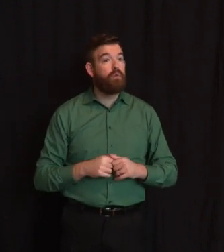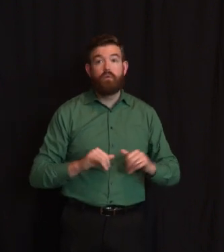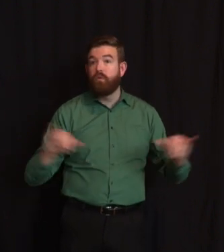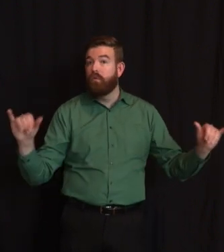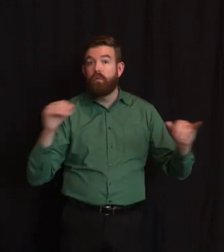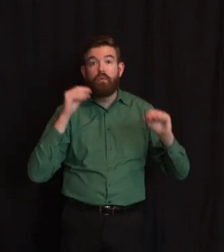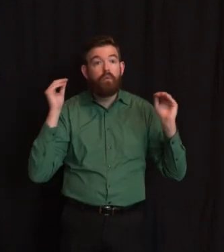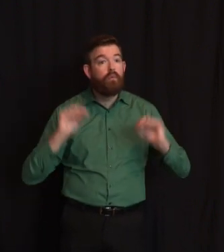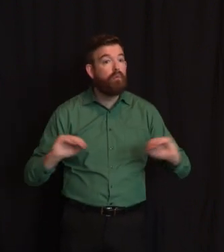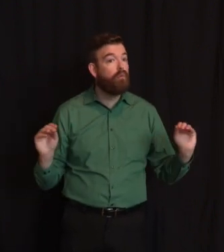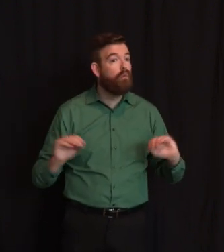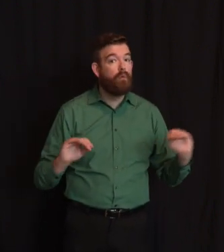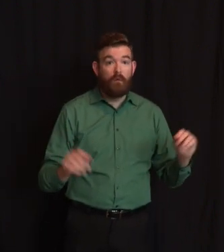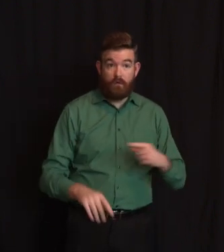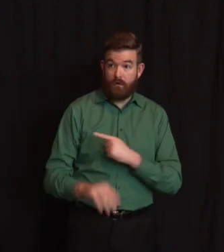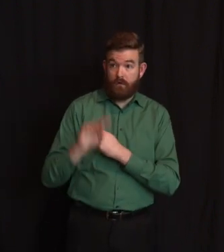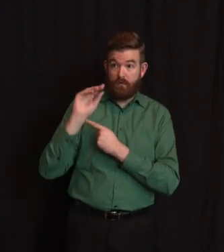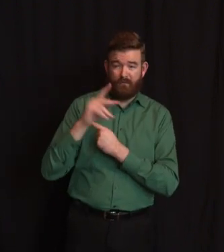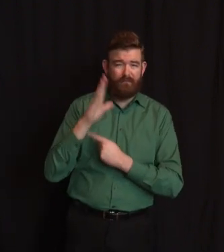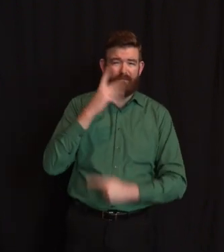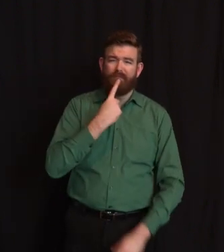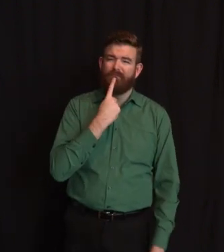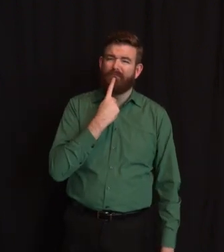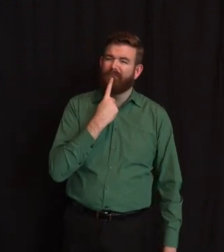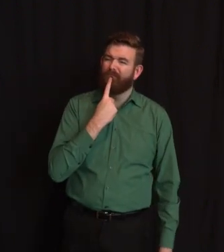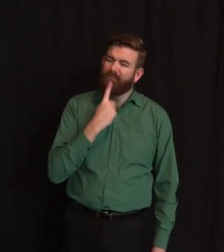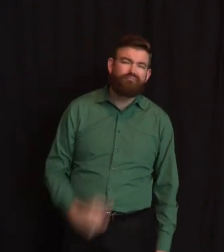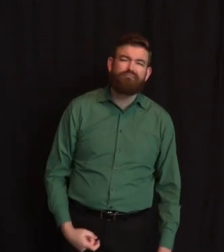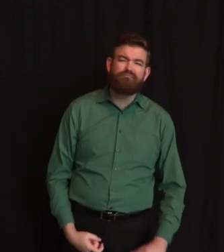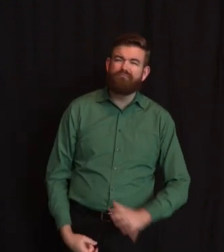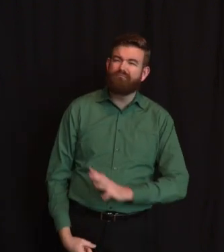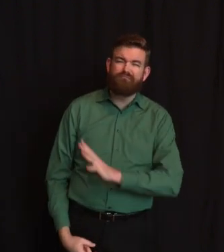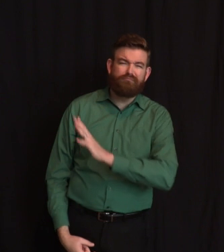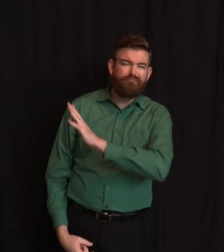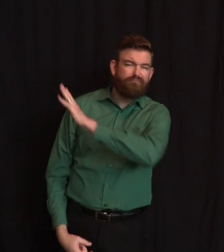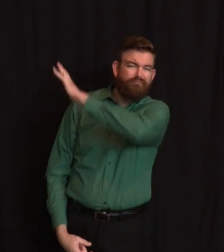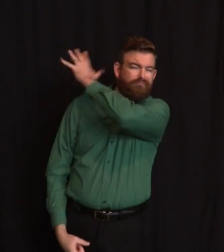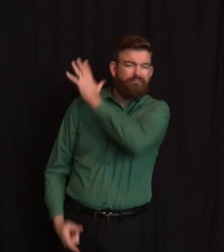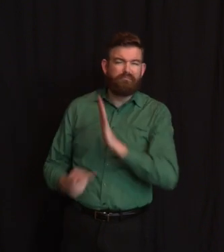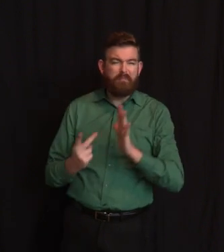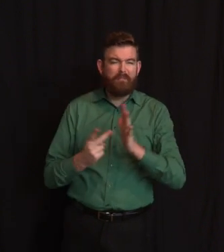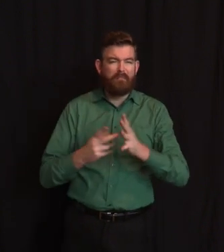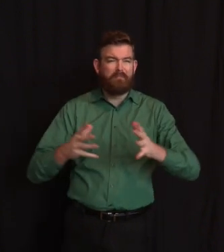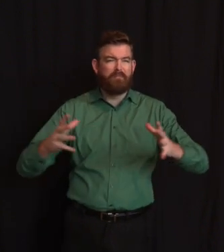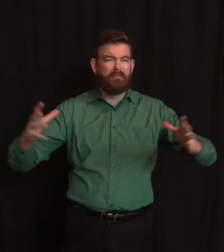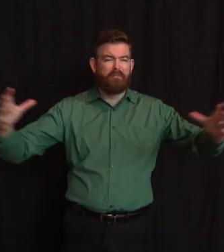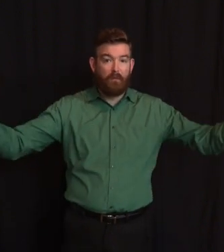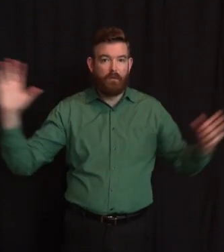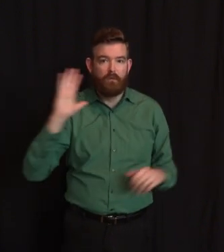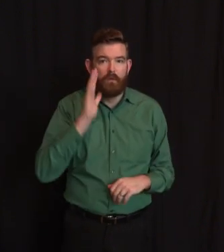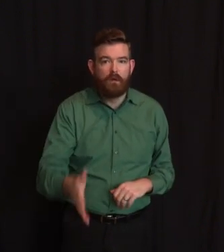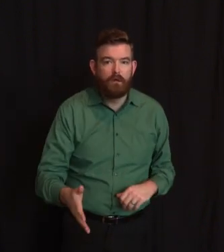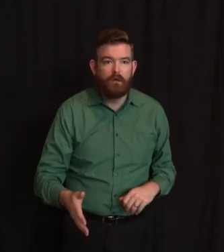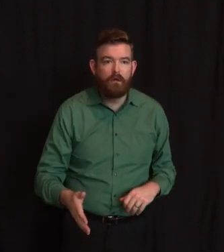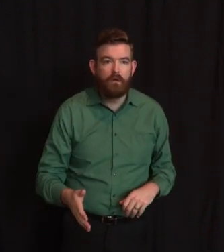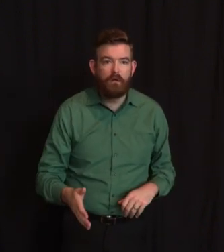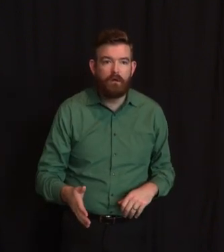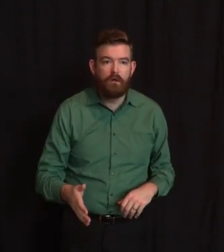positive curves – the curve and the positive tests is showing that. The anecdotal –